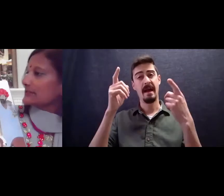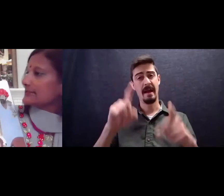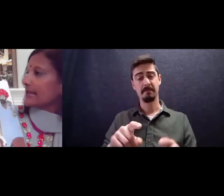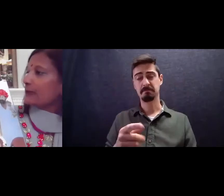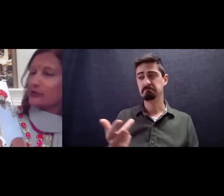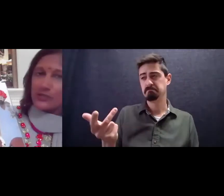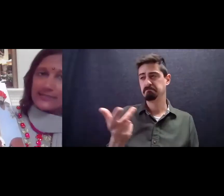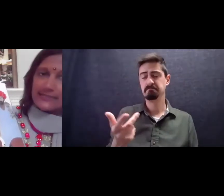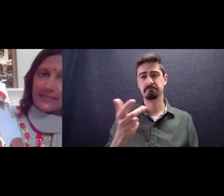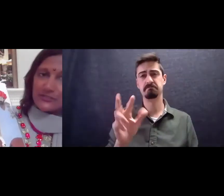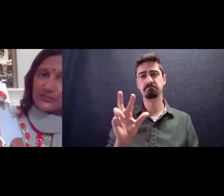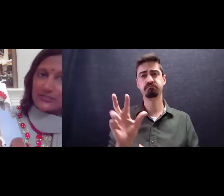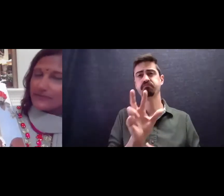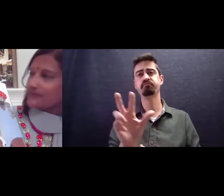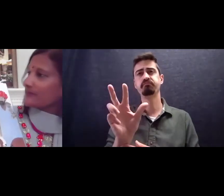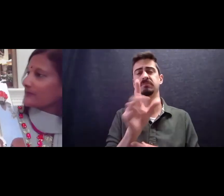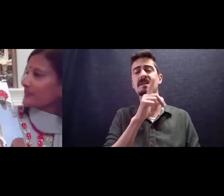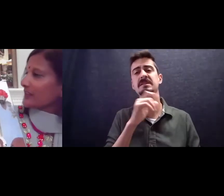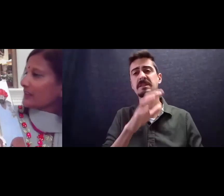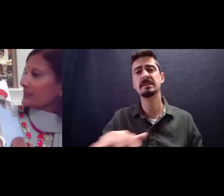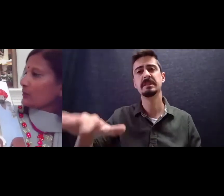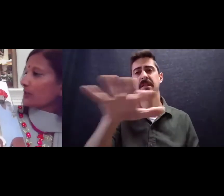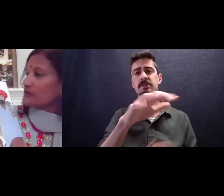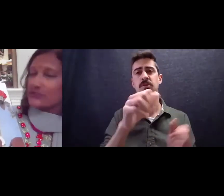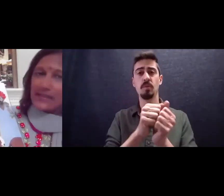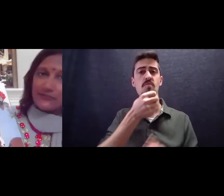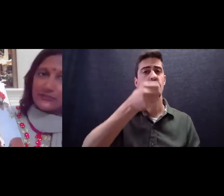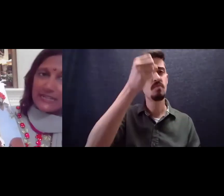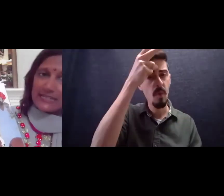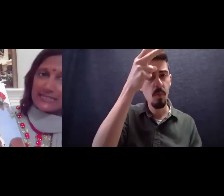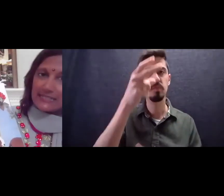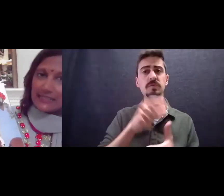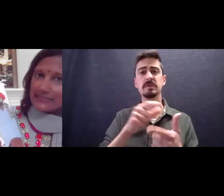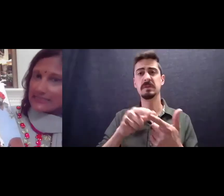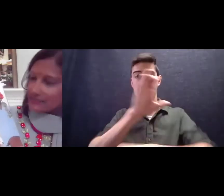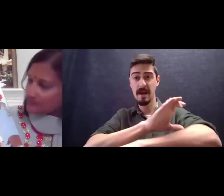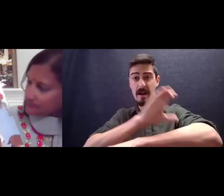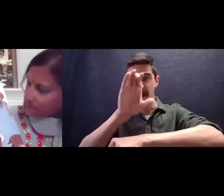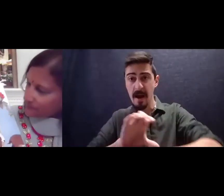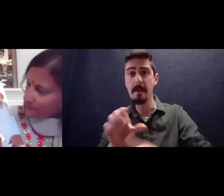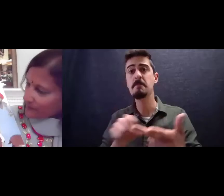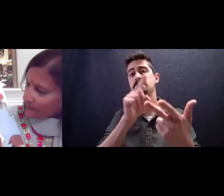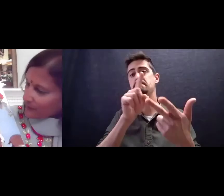set out across the desert they walked for several days and nights